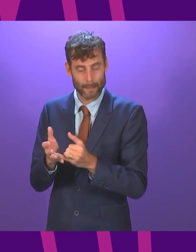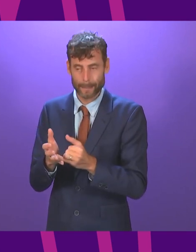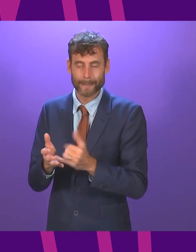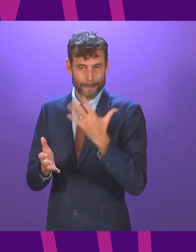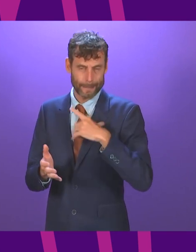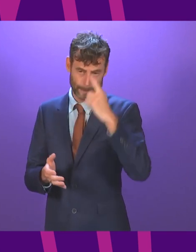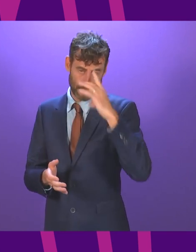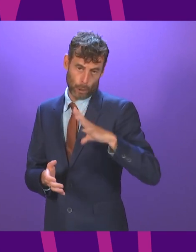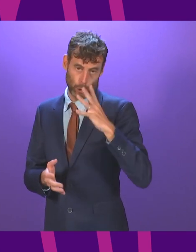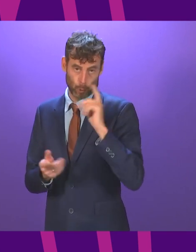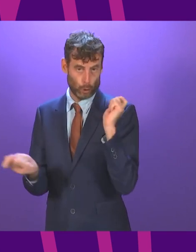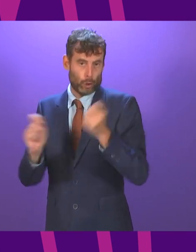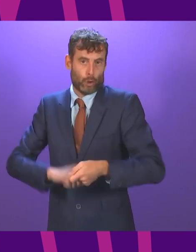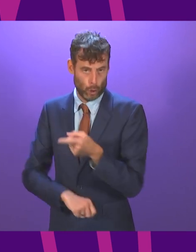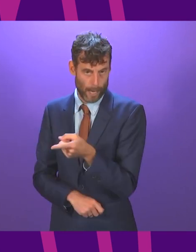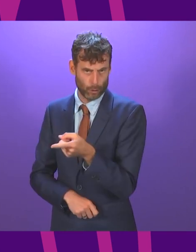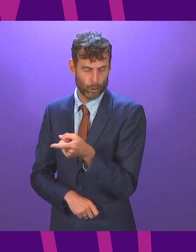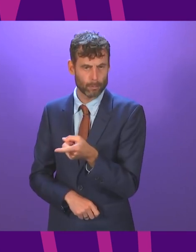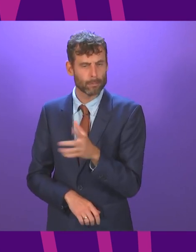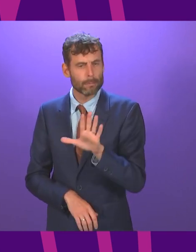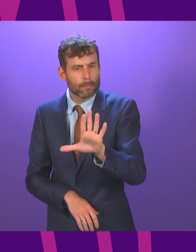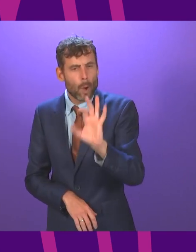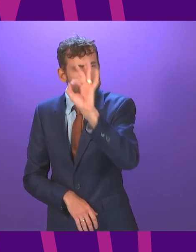risk by this change of direction?